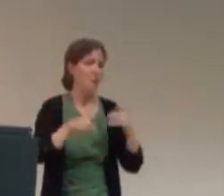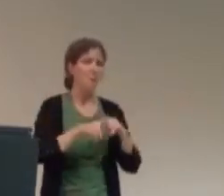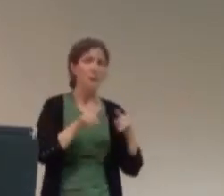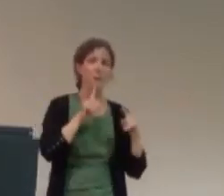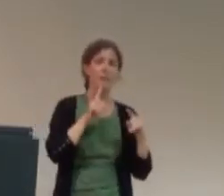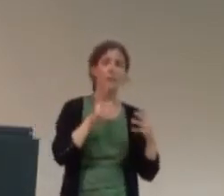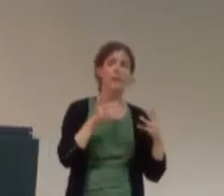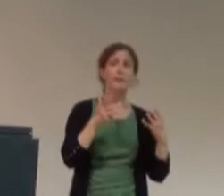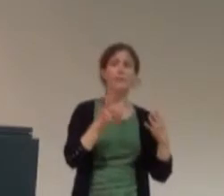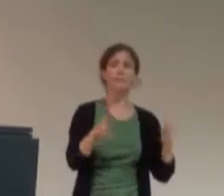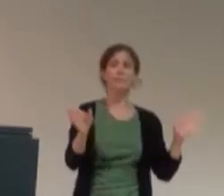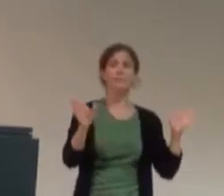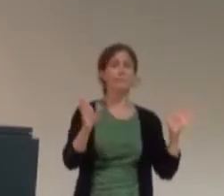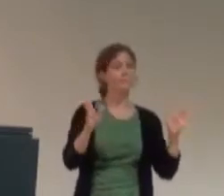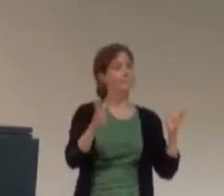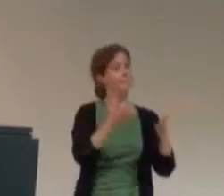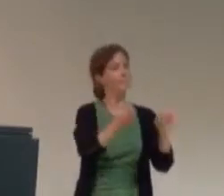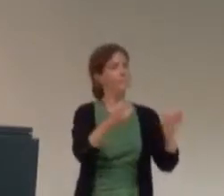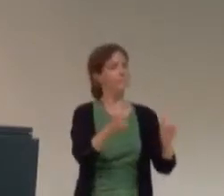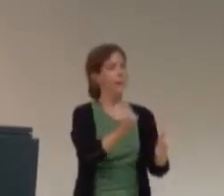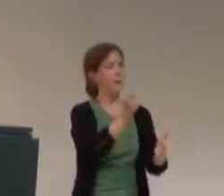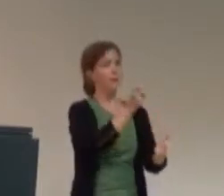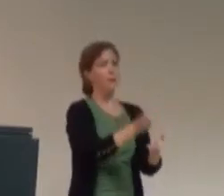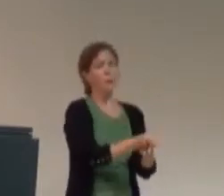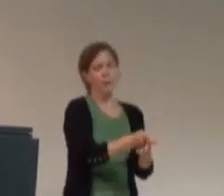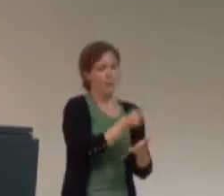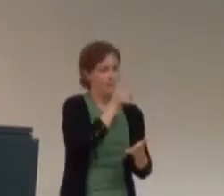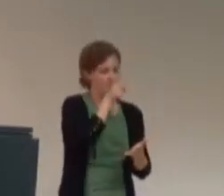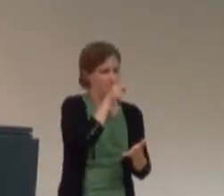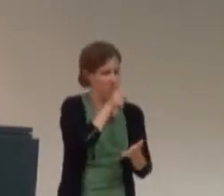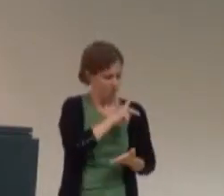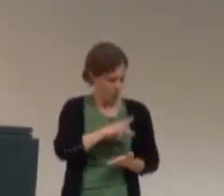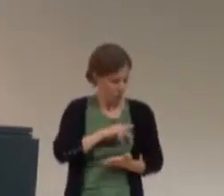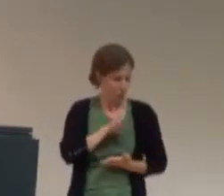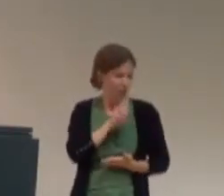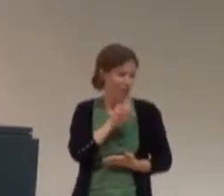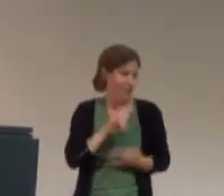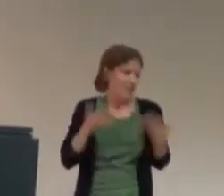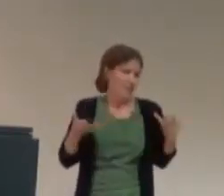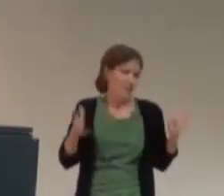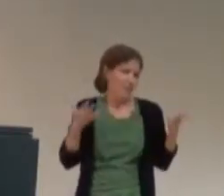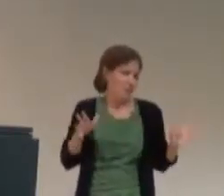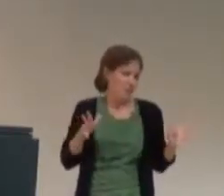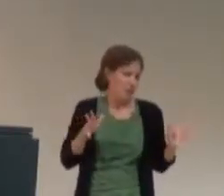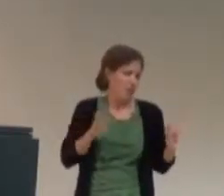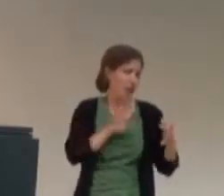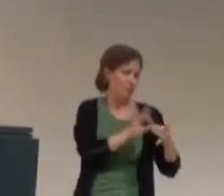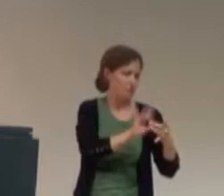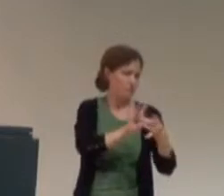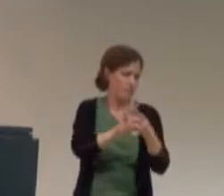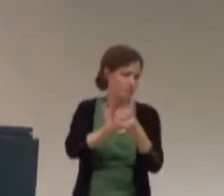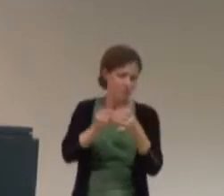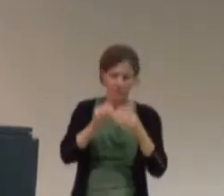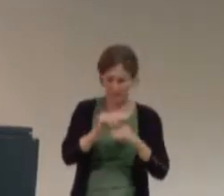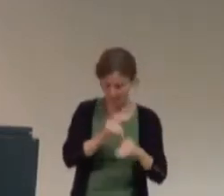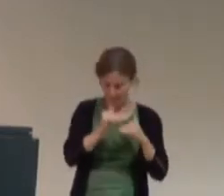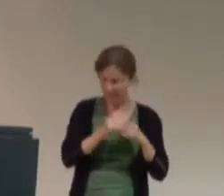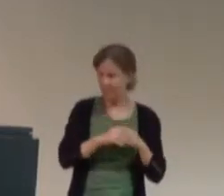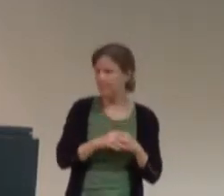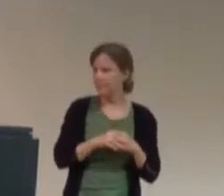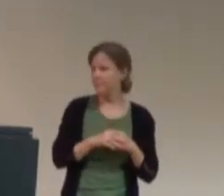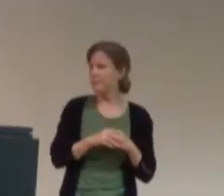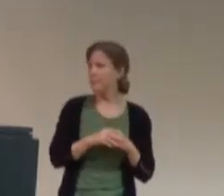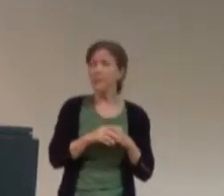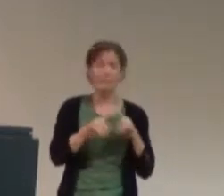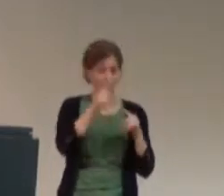legitimacy, so to speak, uh, for writing a personal essay on your own space. Um, but what